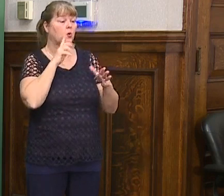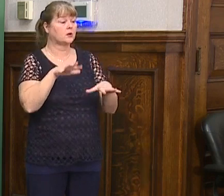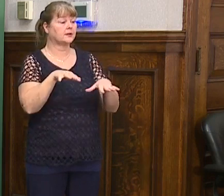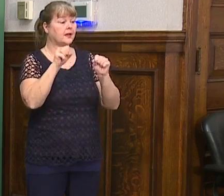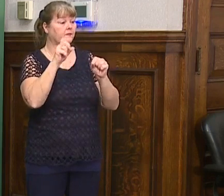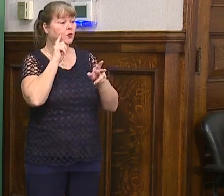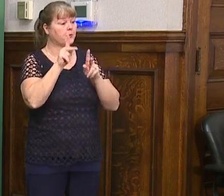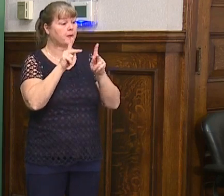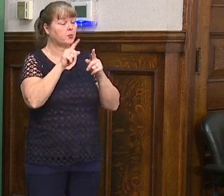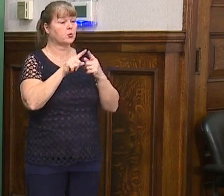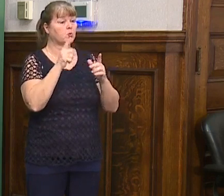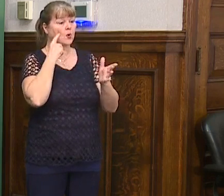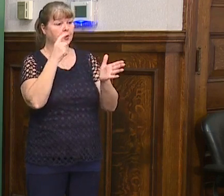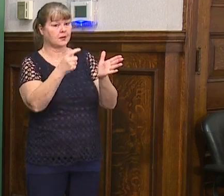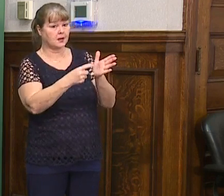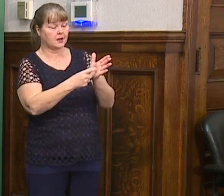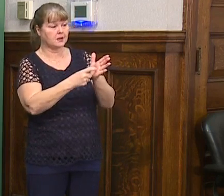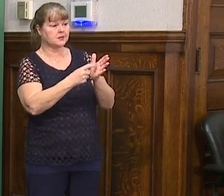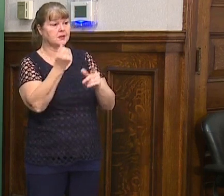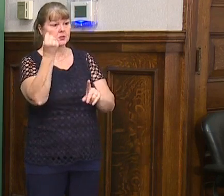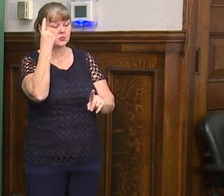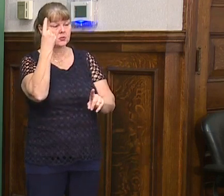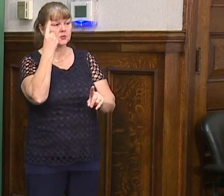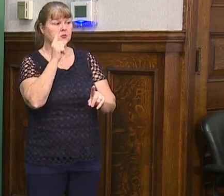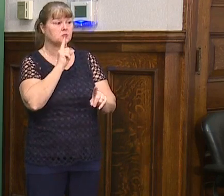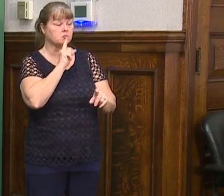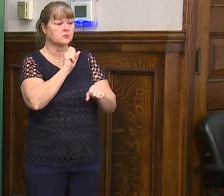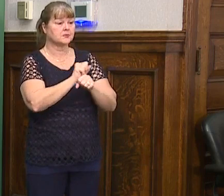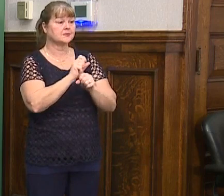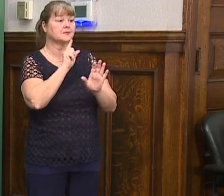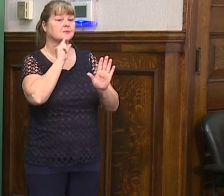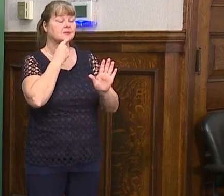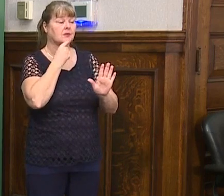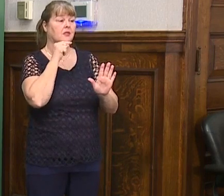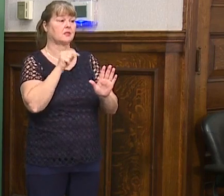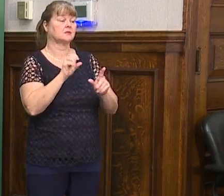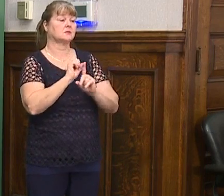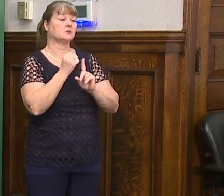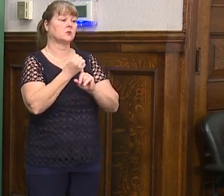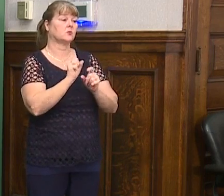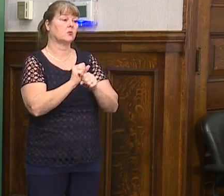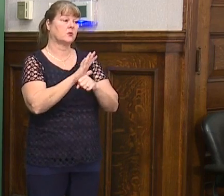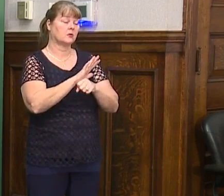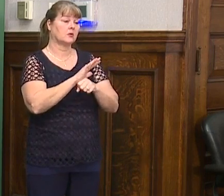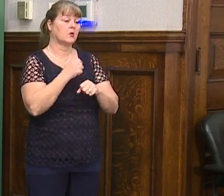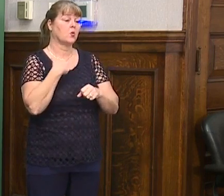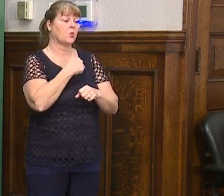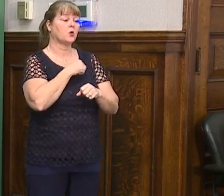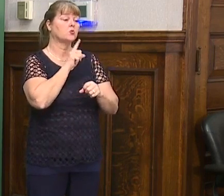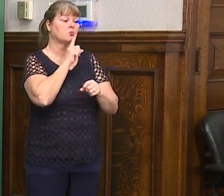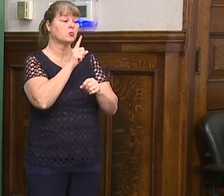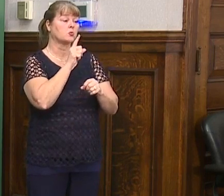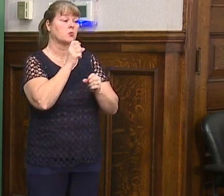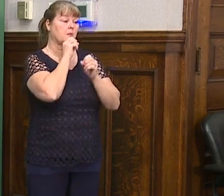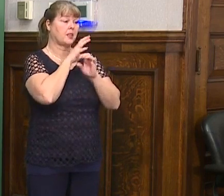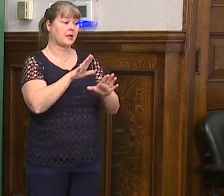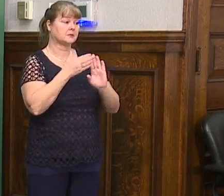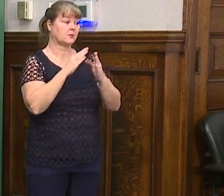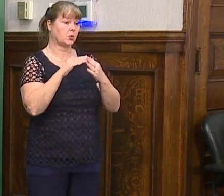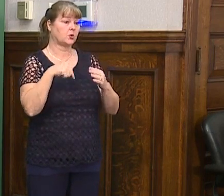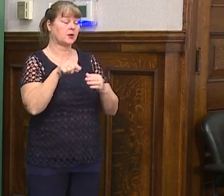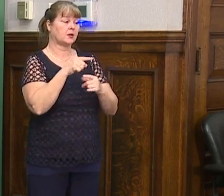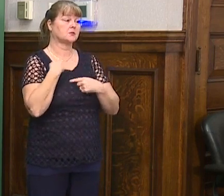take for people to recognize and understand the gravity of this. We have been a relatively blessed community so far.